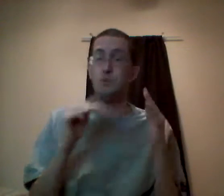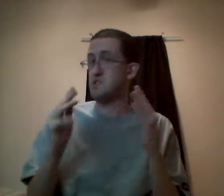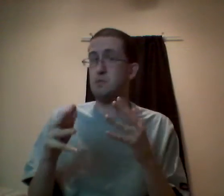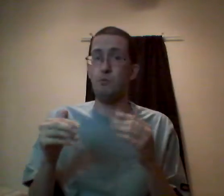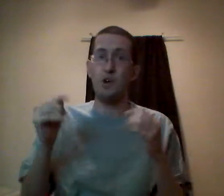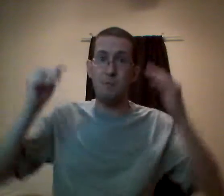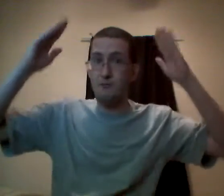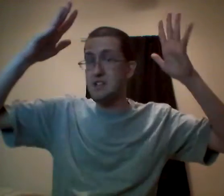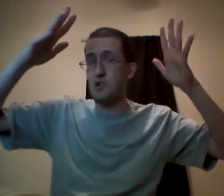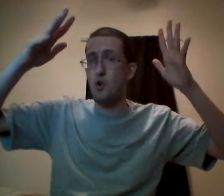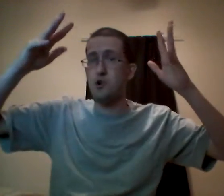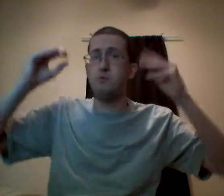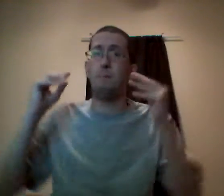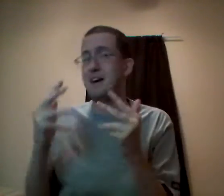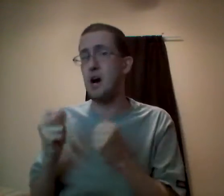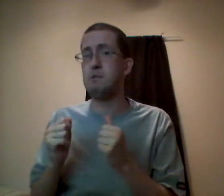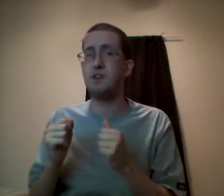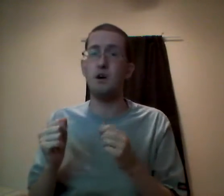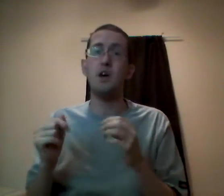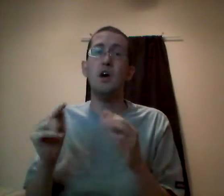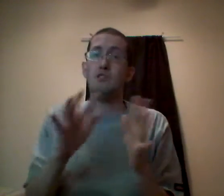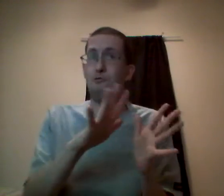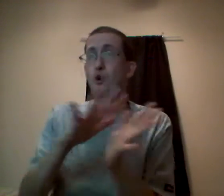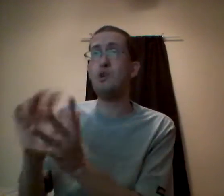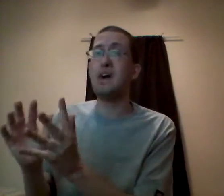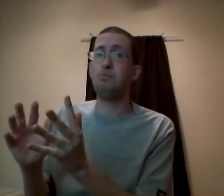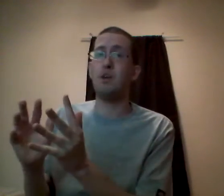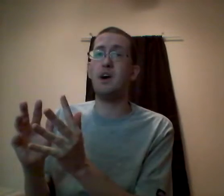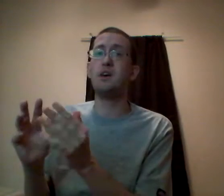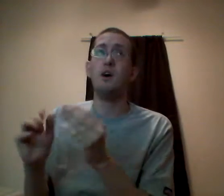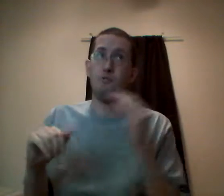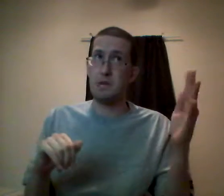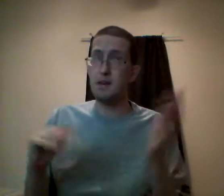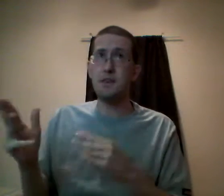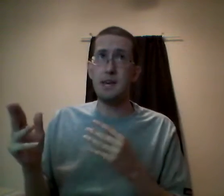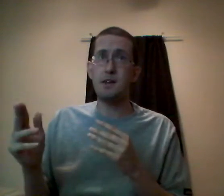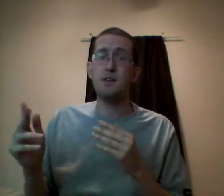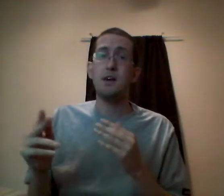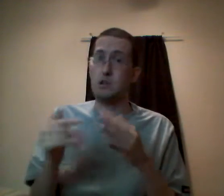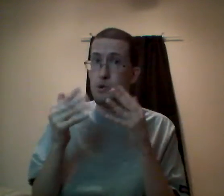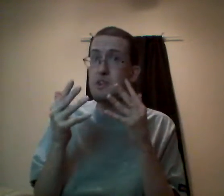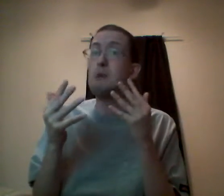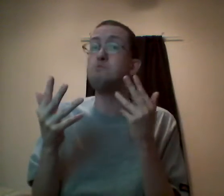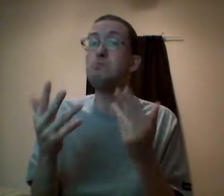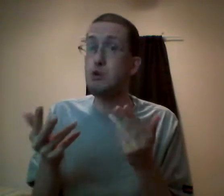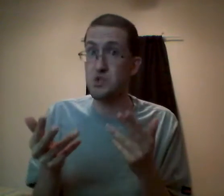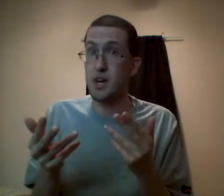with my face in the corner, my commentary, the full game play from beginning to end including the game's music,